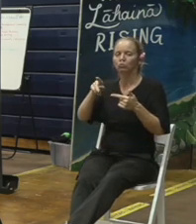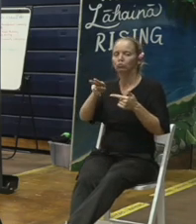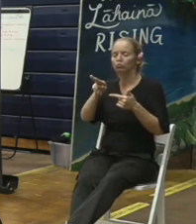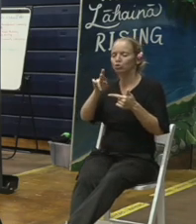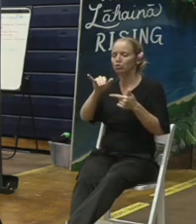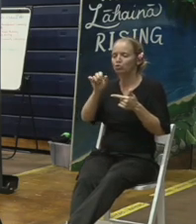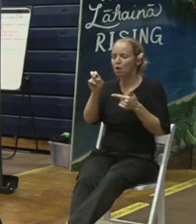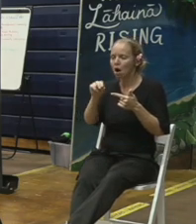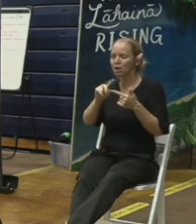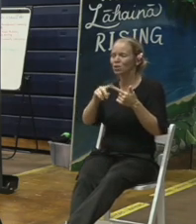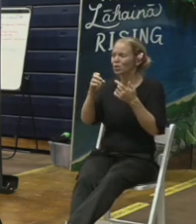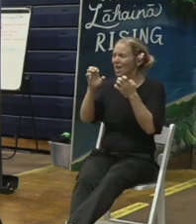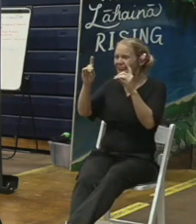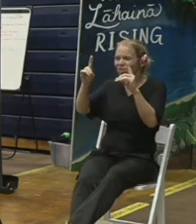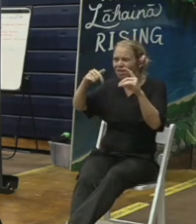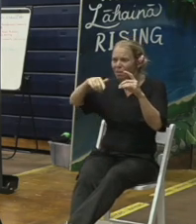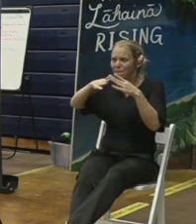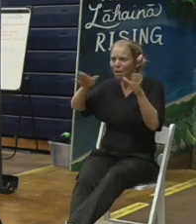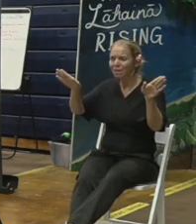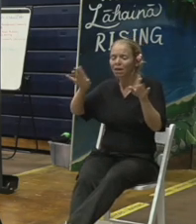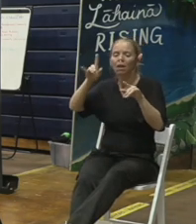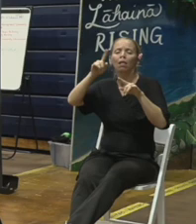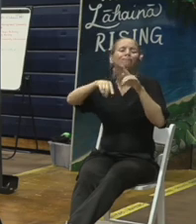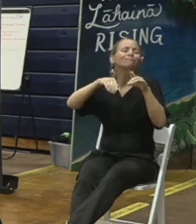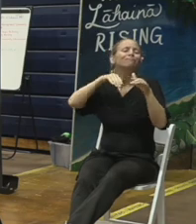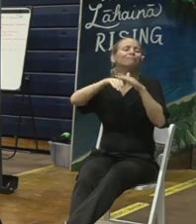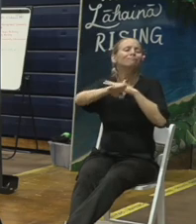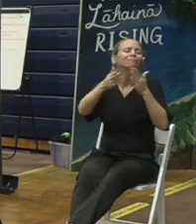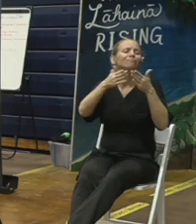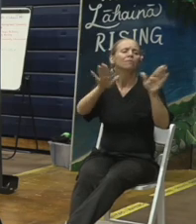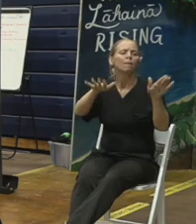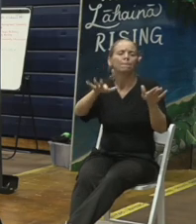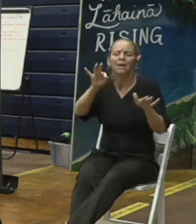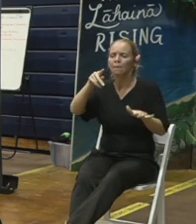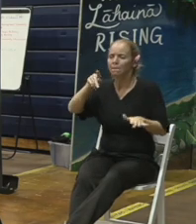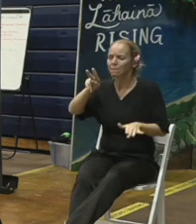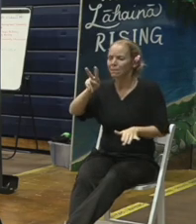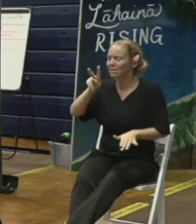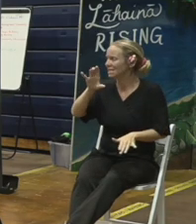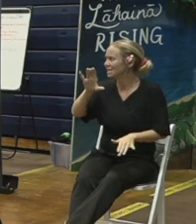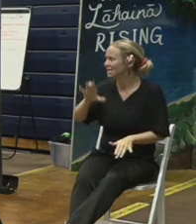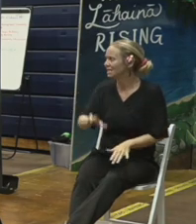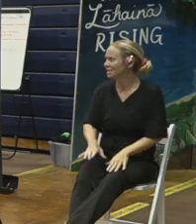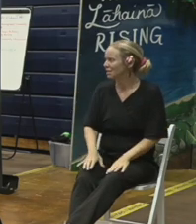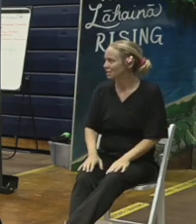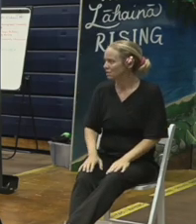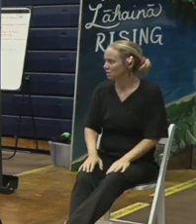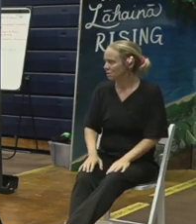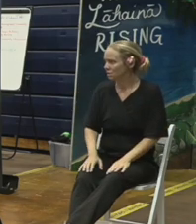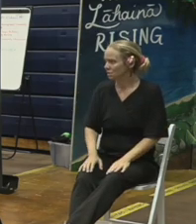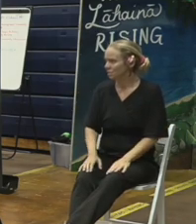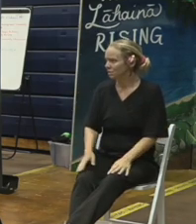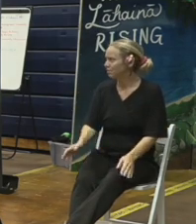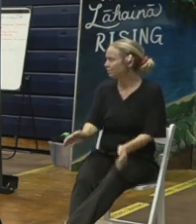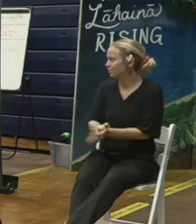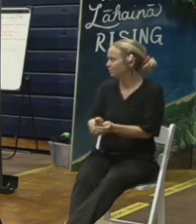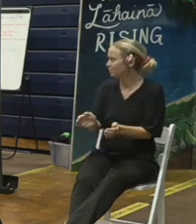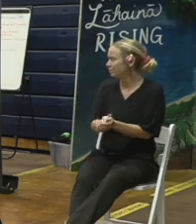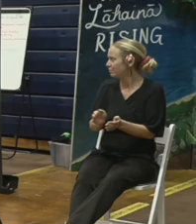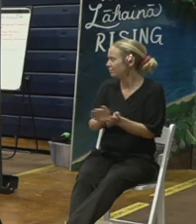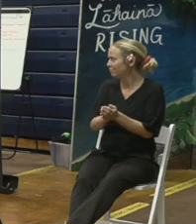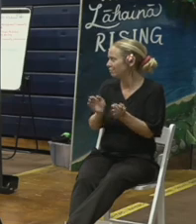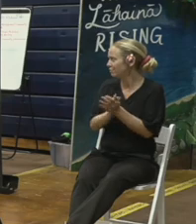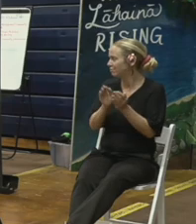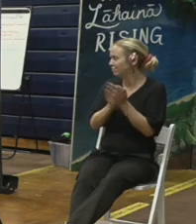public to that you cannot go on your property and pick up PVC pipe Eddie I'm going to let Paella have a chance to speak I'm